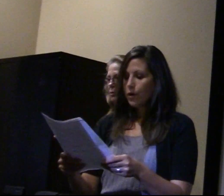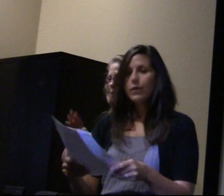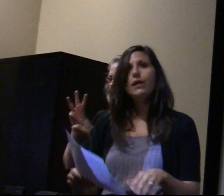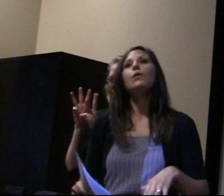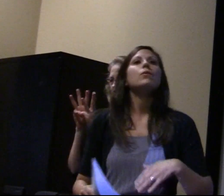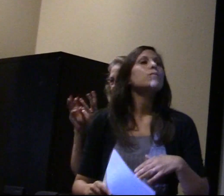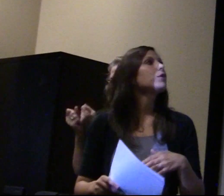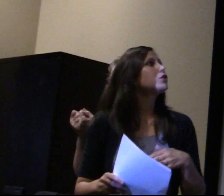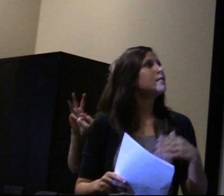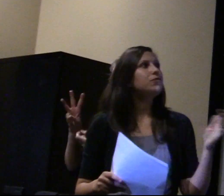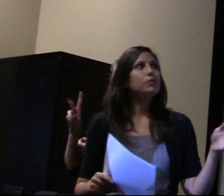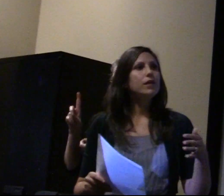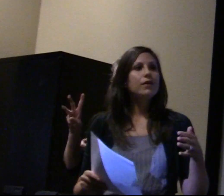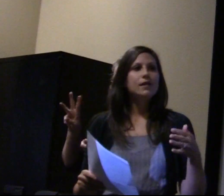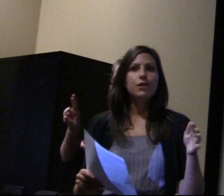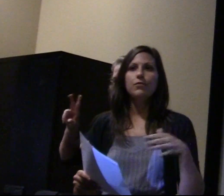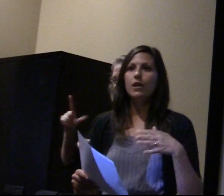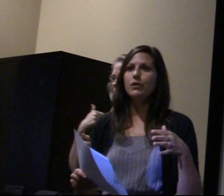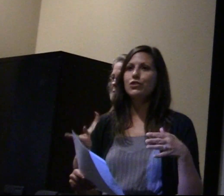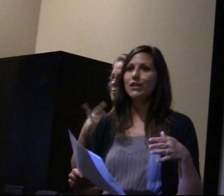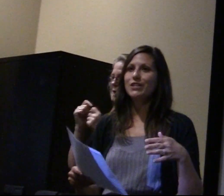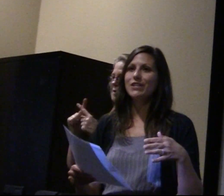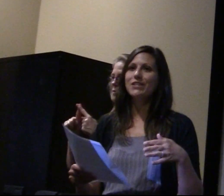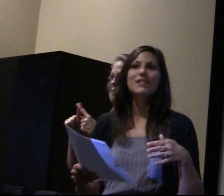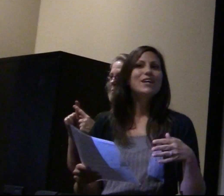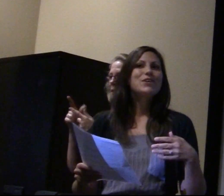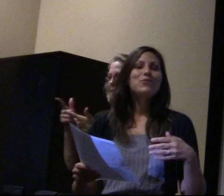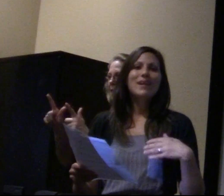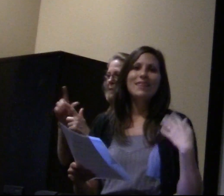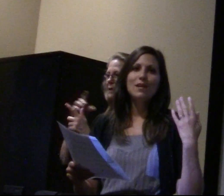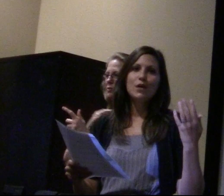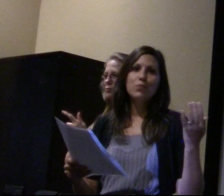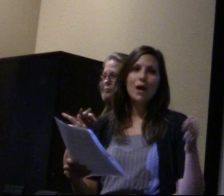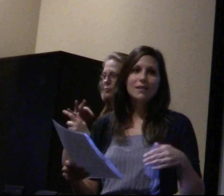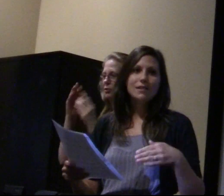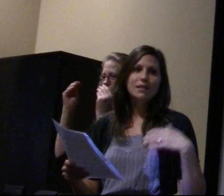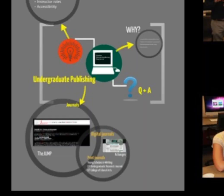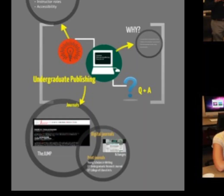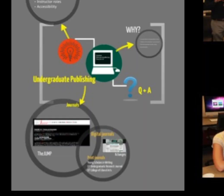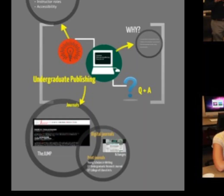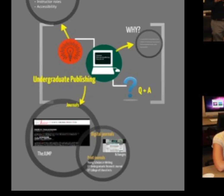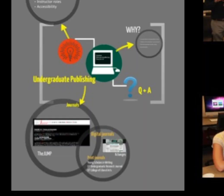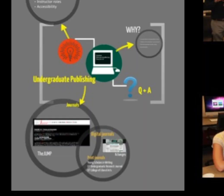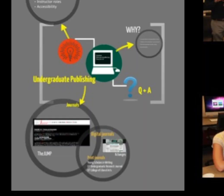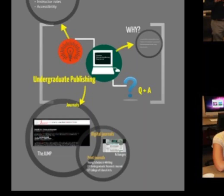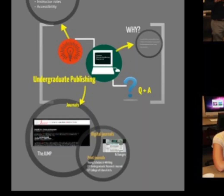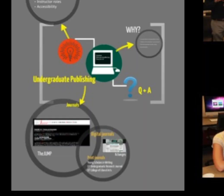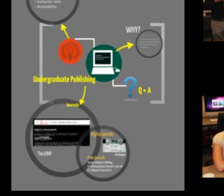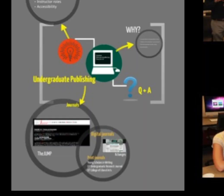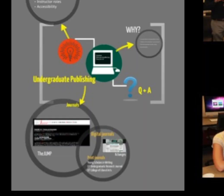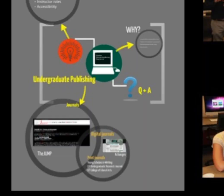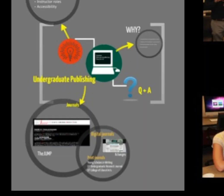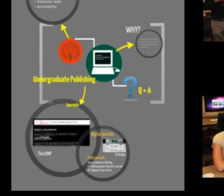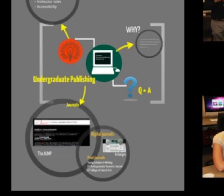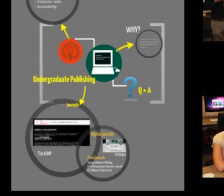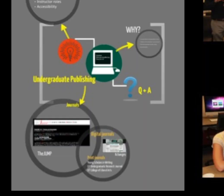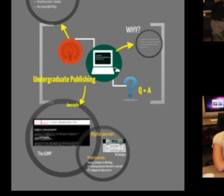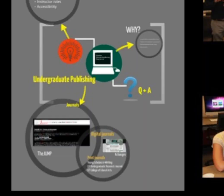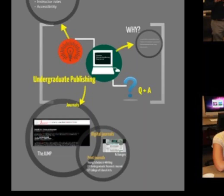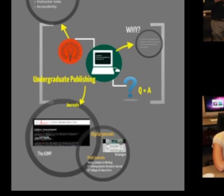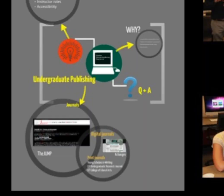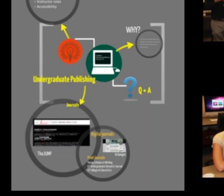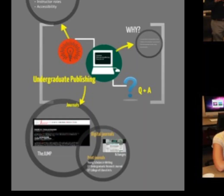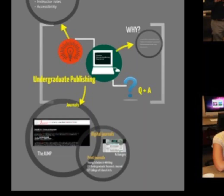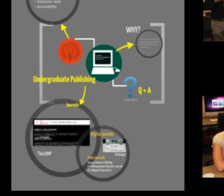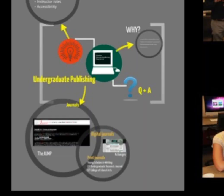where we're trying to familiarize our fellow instructors with the processes and venues in which their undergraduate students might